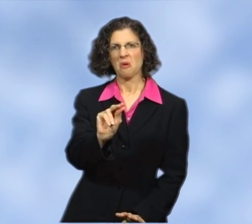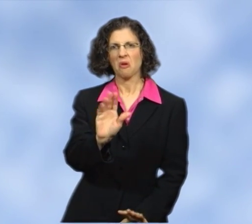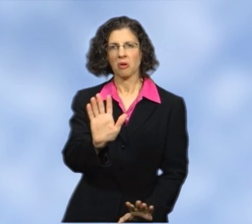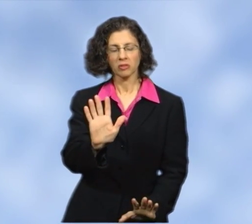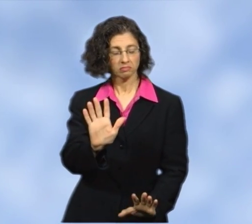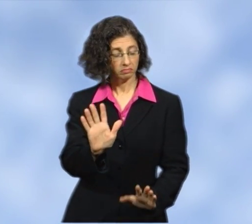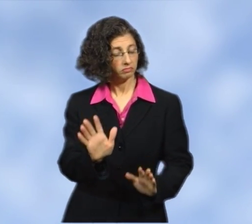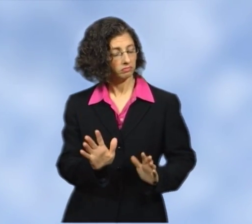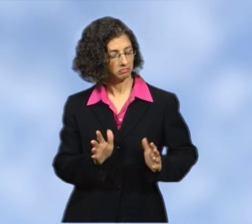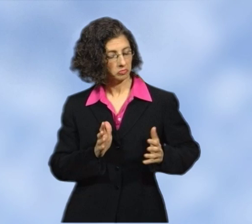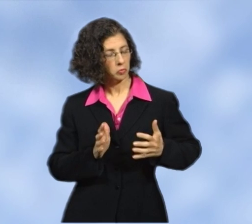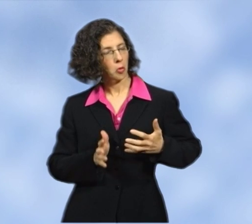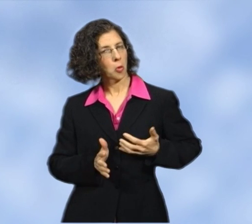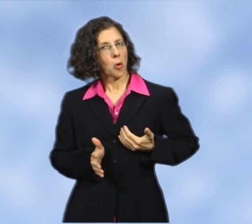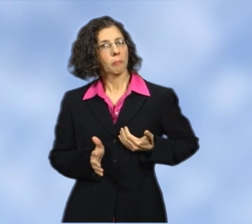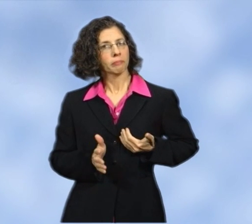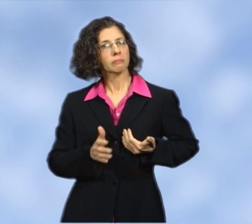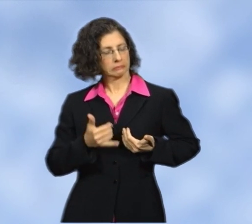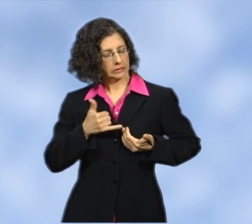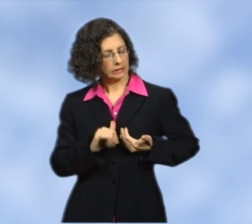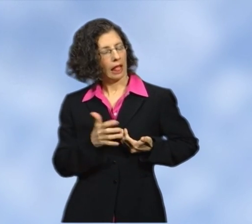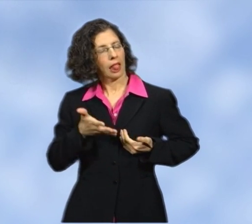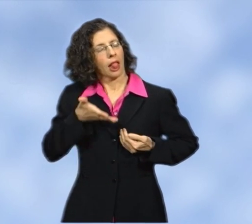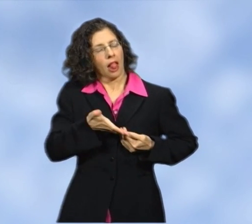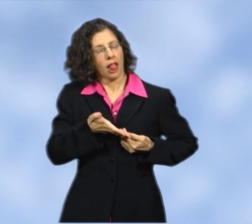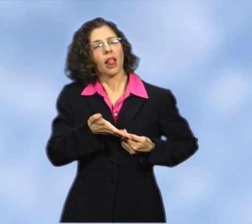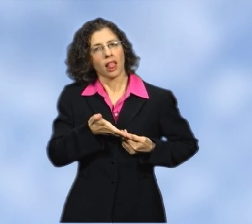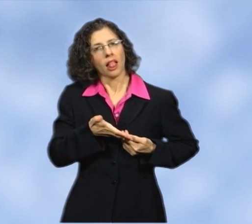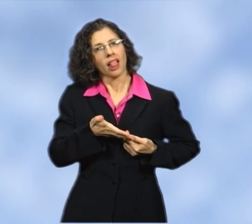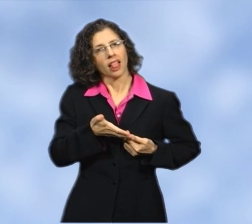much of the breast still remains.